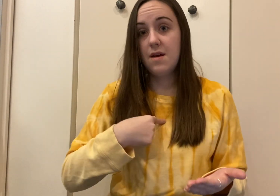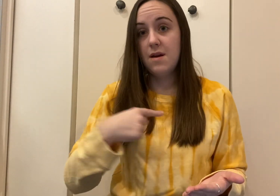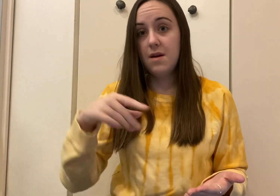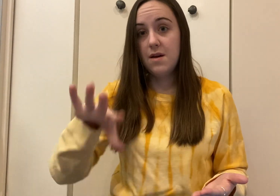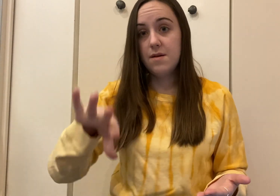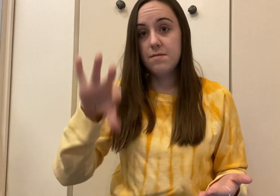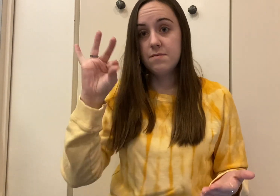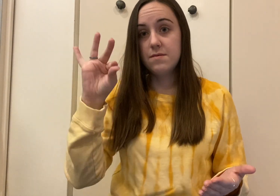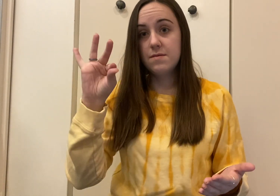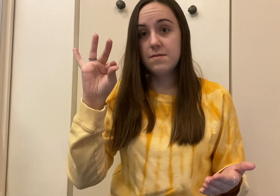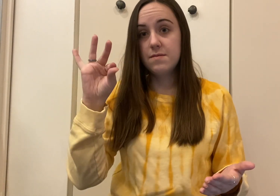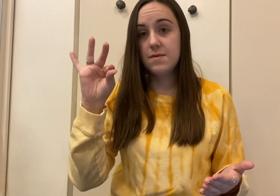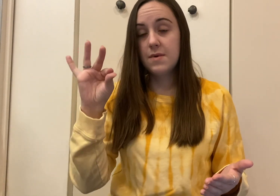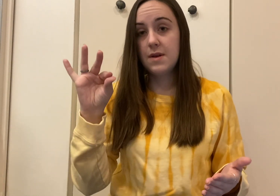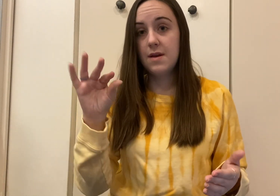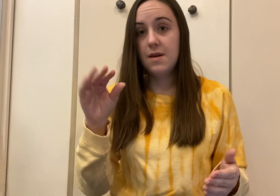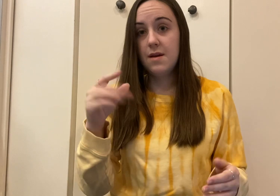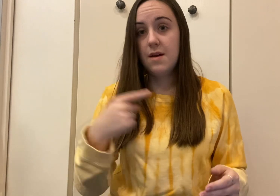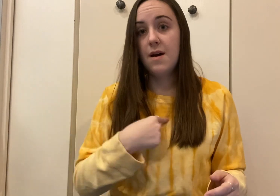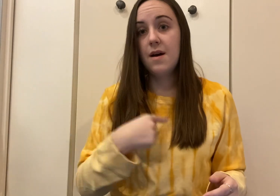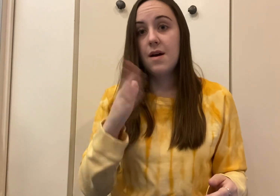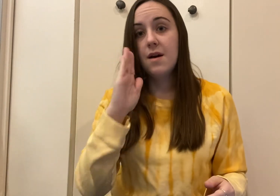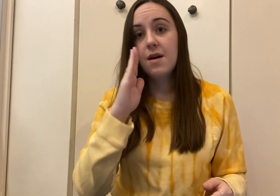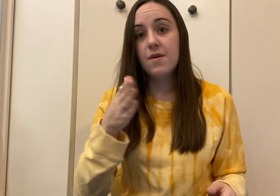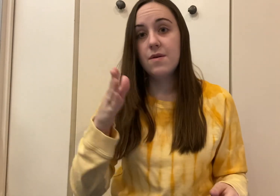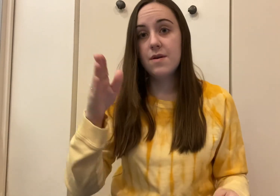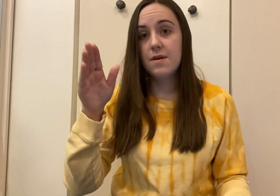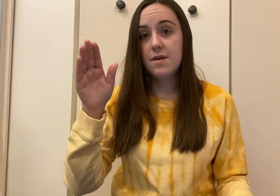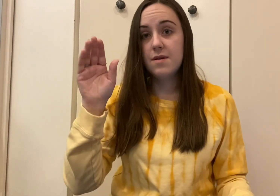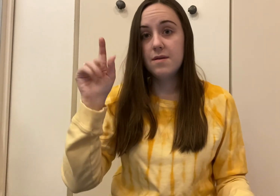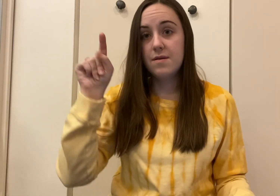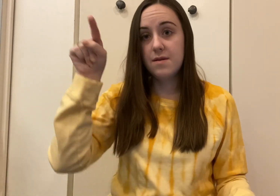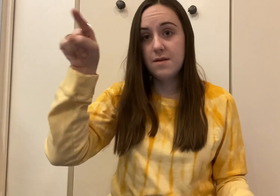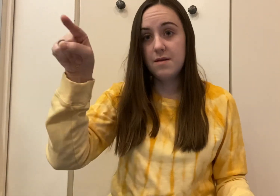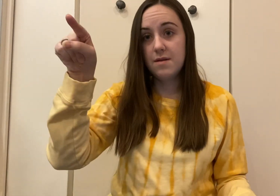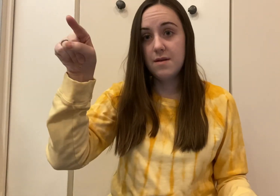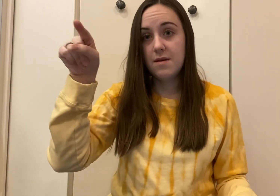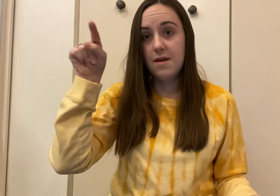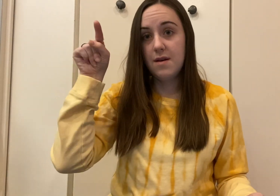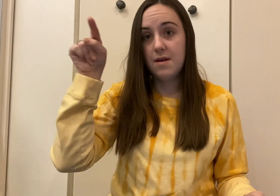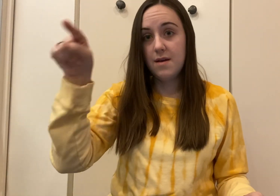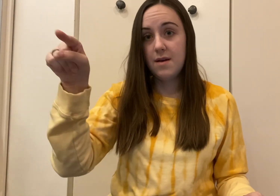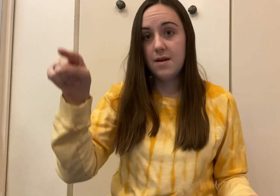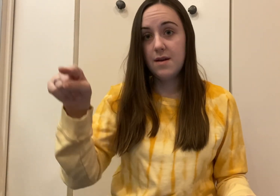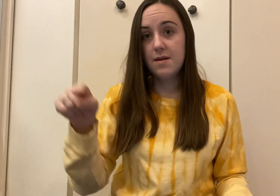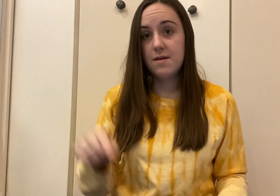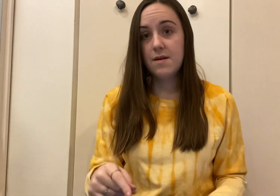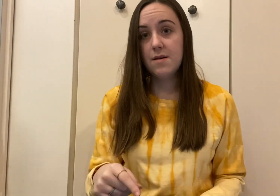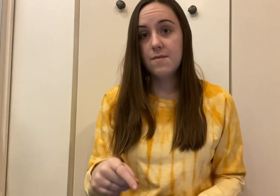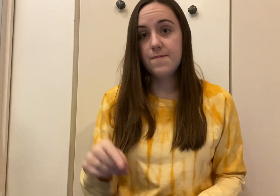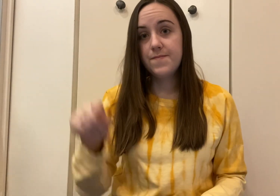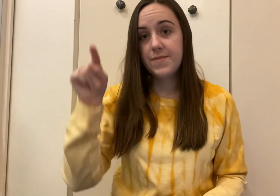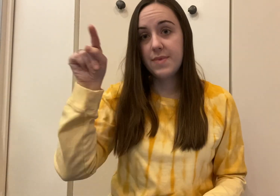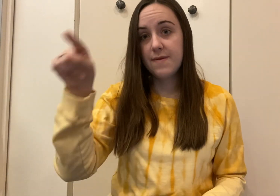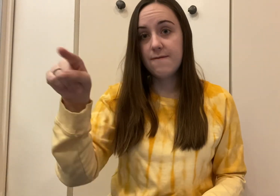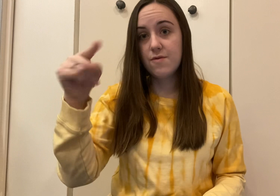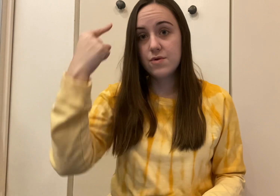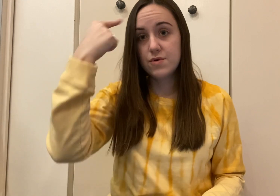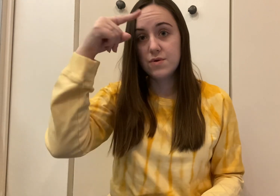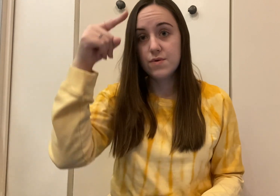I'll be there for I I will be there for you